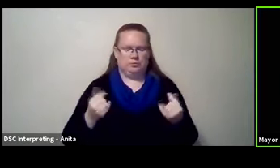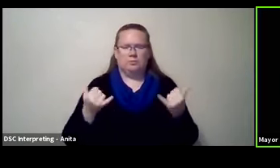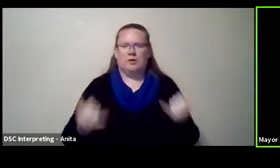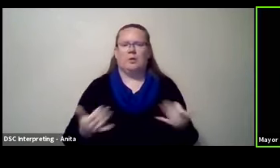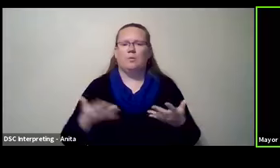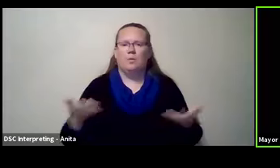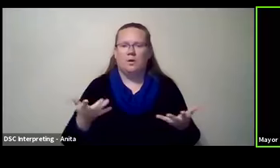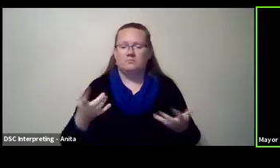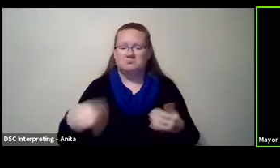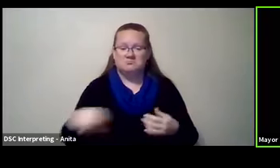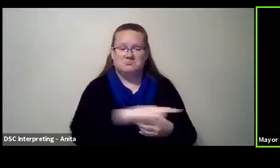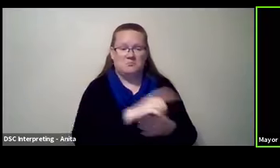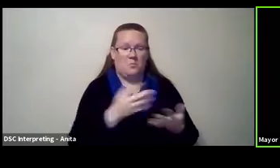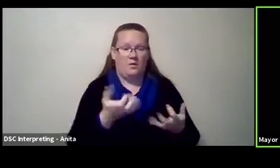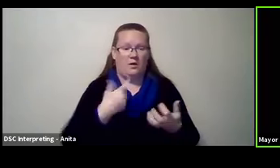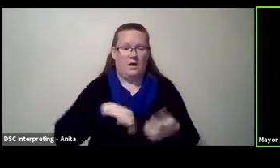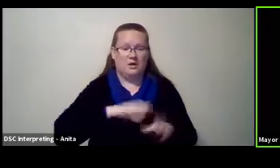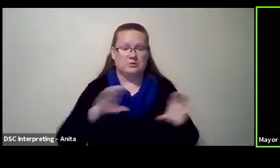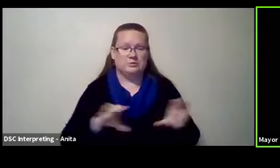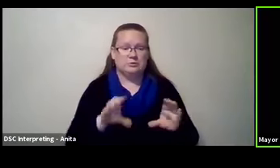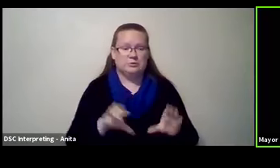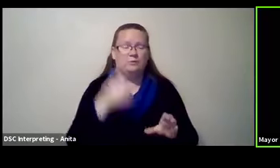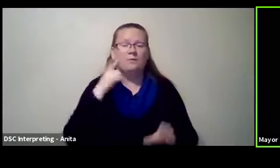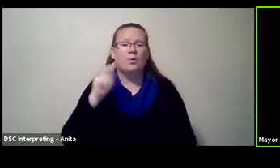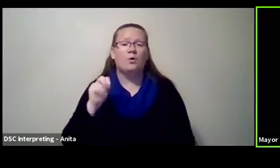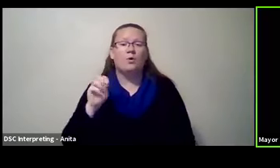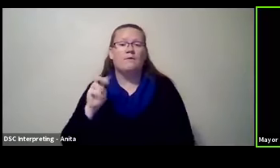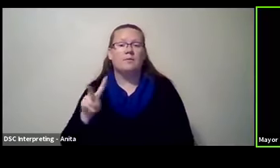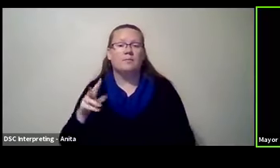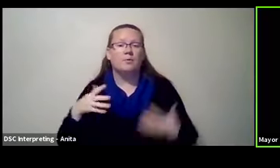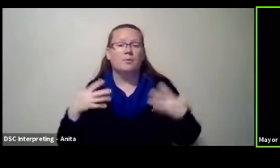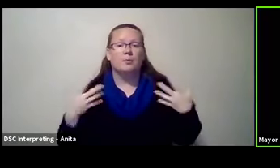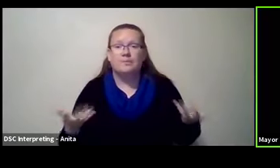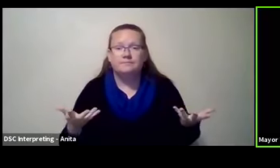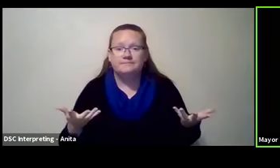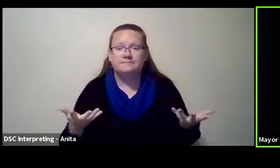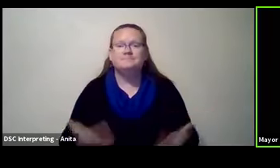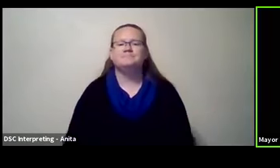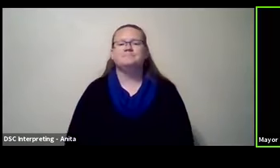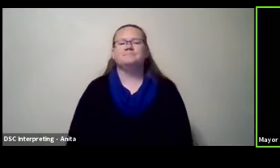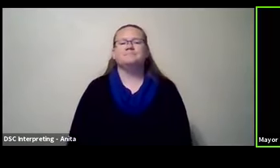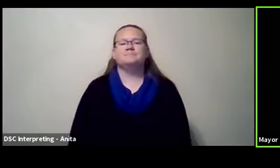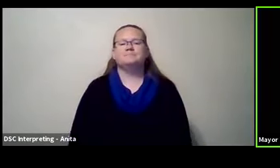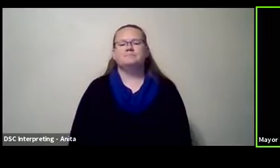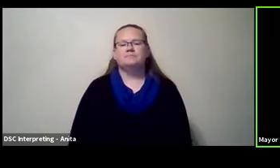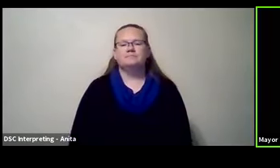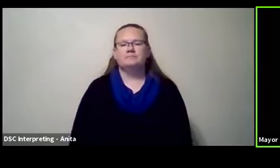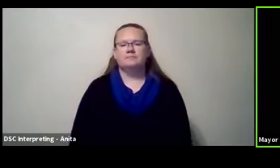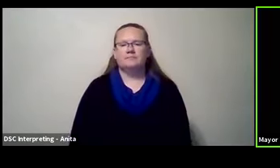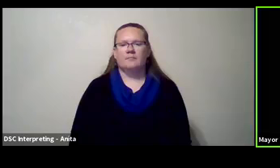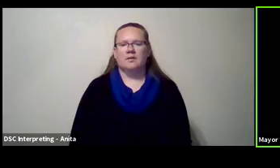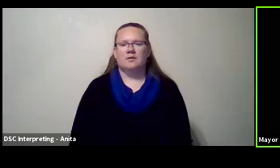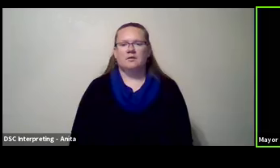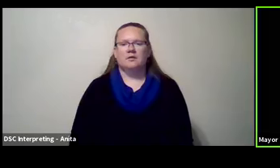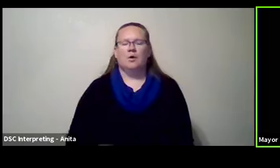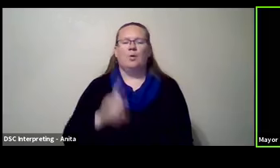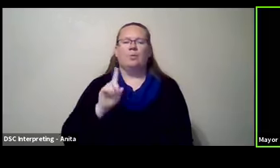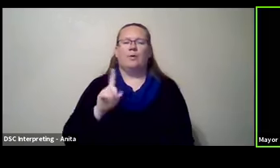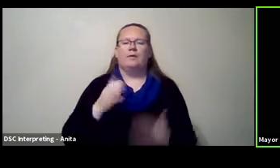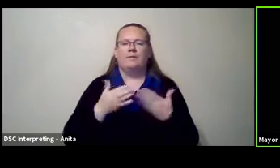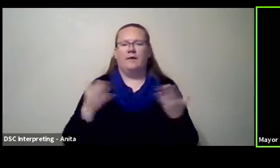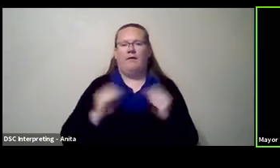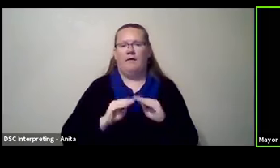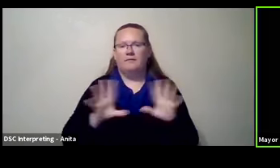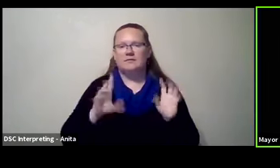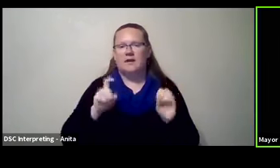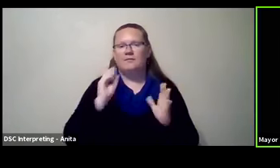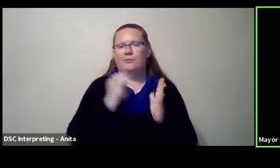want us to do then for, uh, for November? Well, obviously, um, we're going to need to put something on the